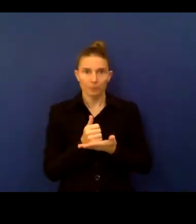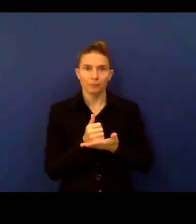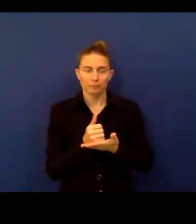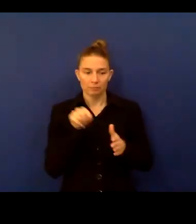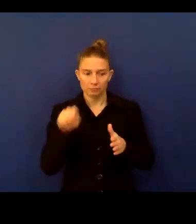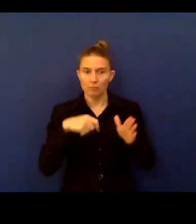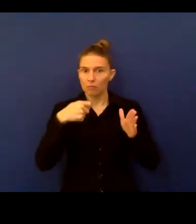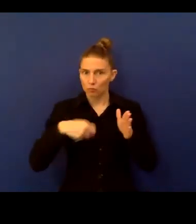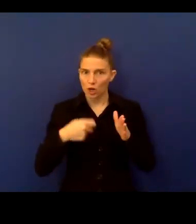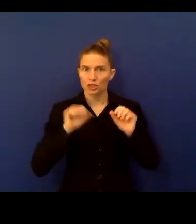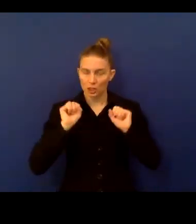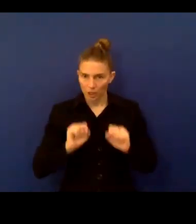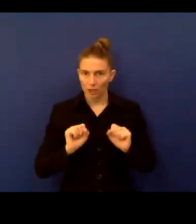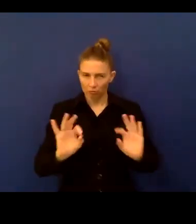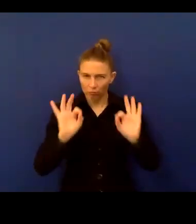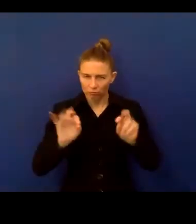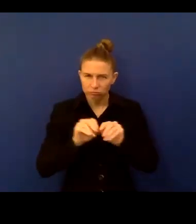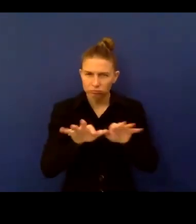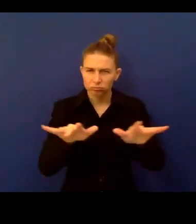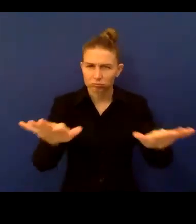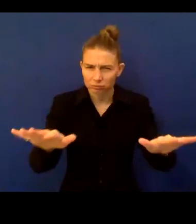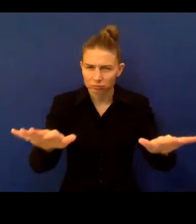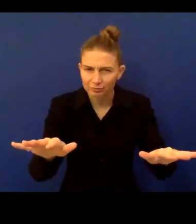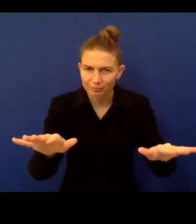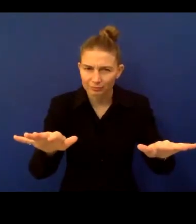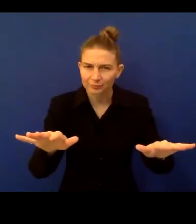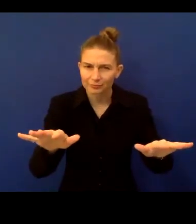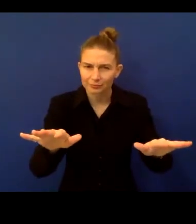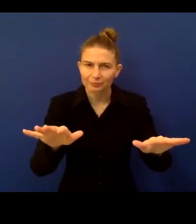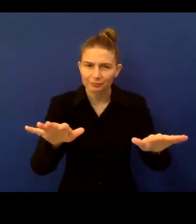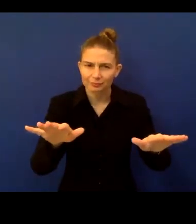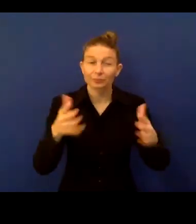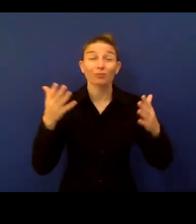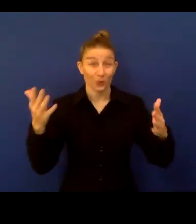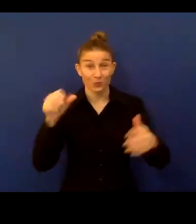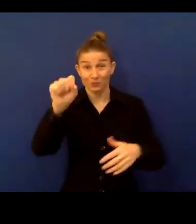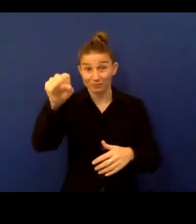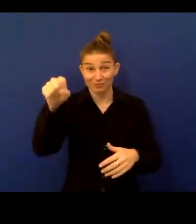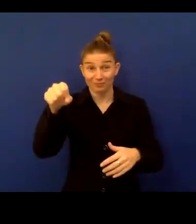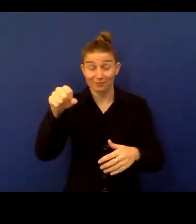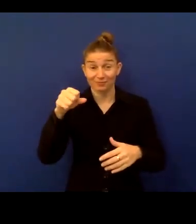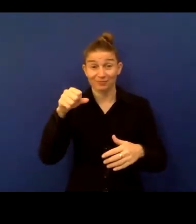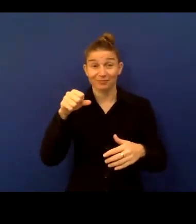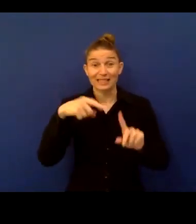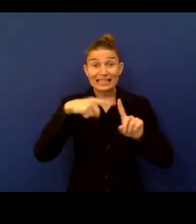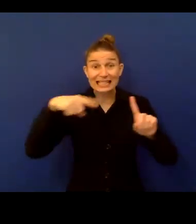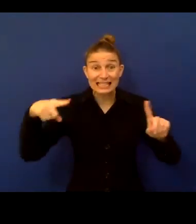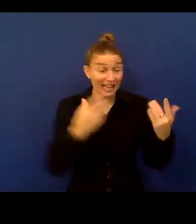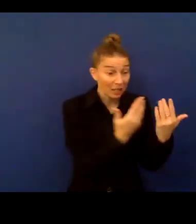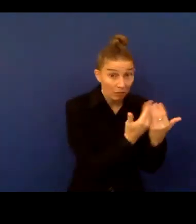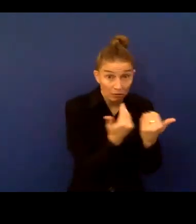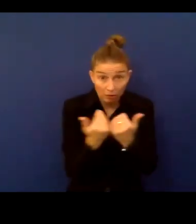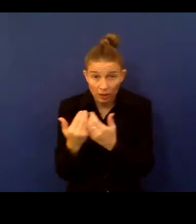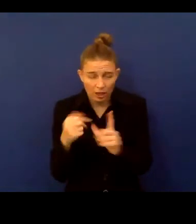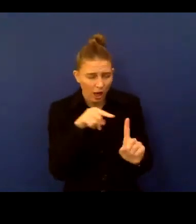within that bigger programme. so collection of disaggregated data and identifying girls with